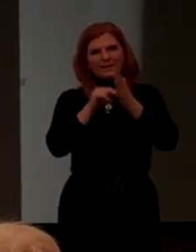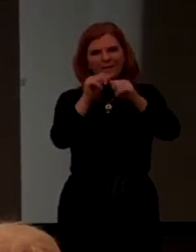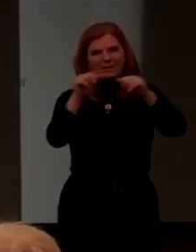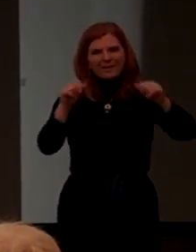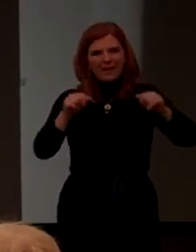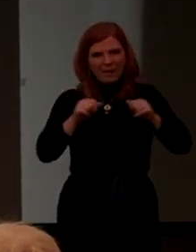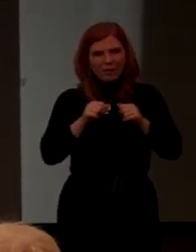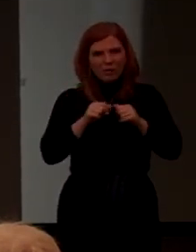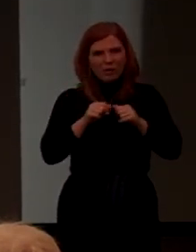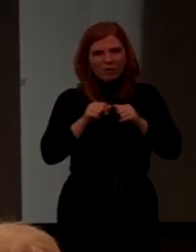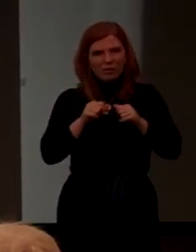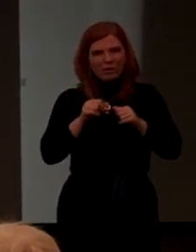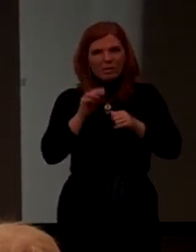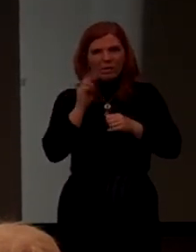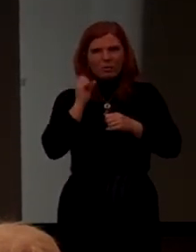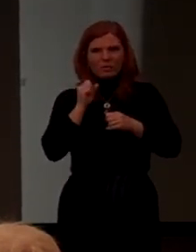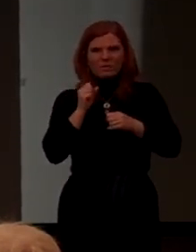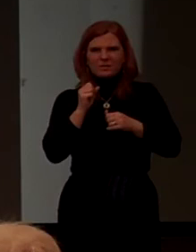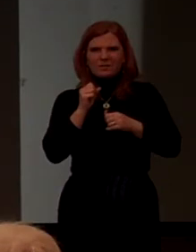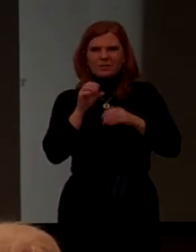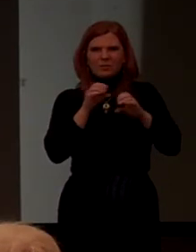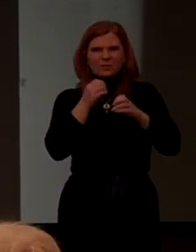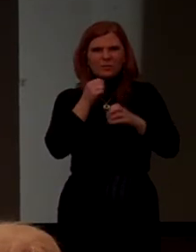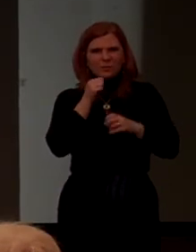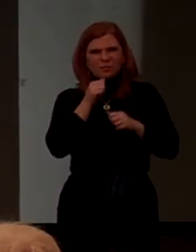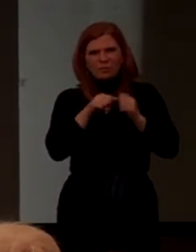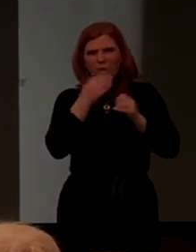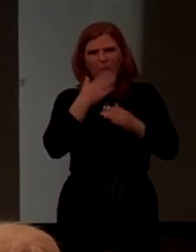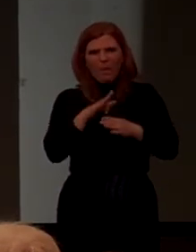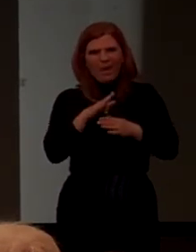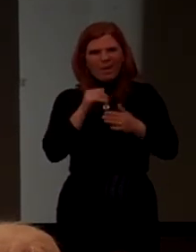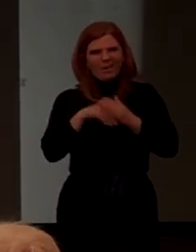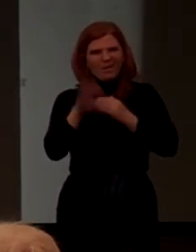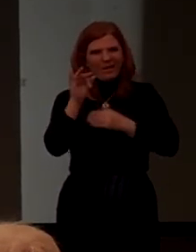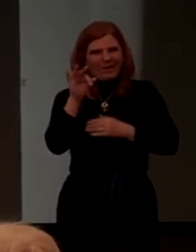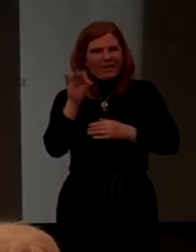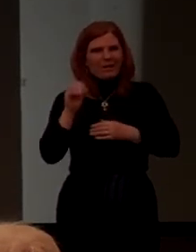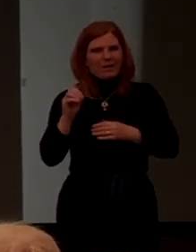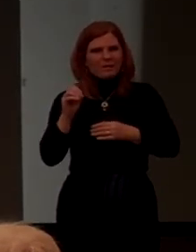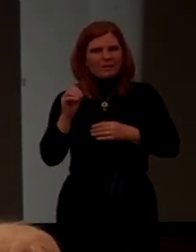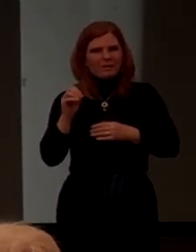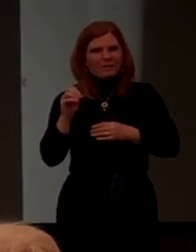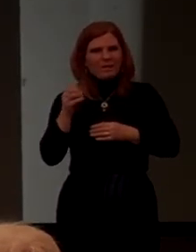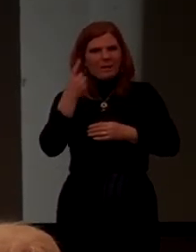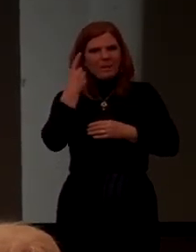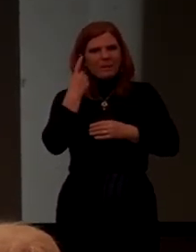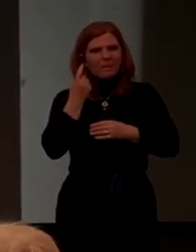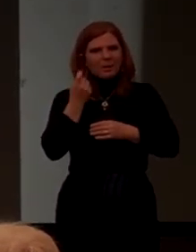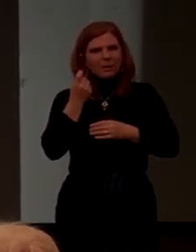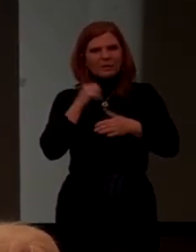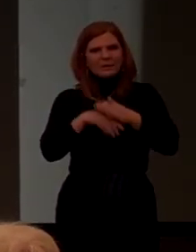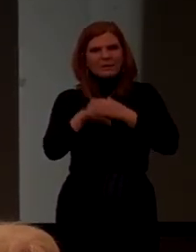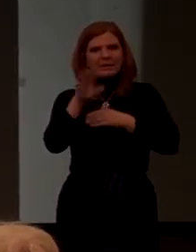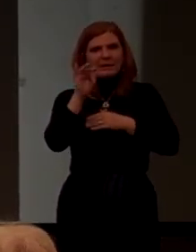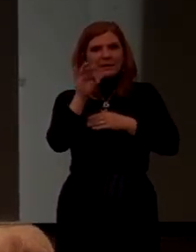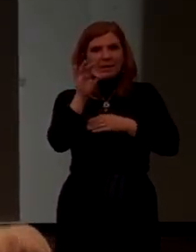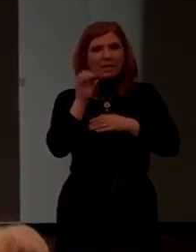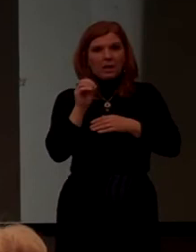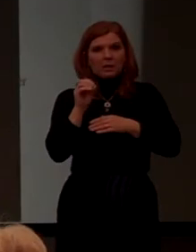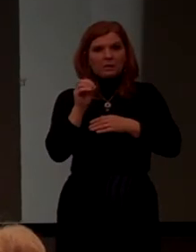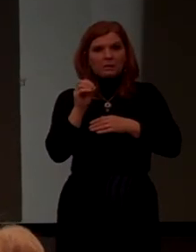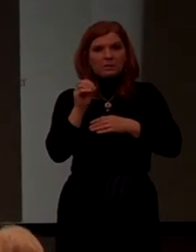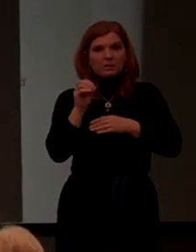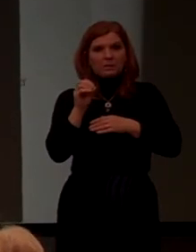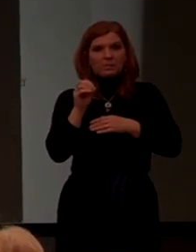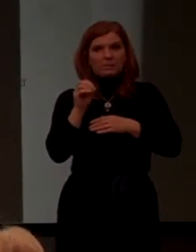area was doing so poorly in the 90s. Particularly because in the 1990s,